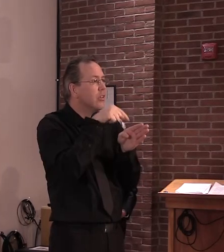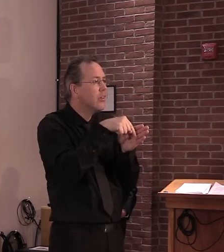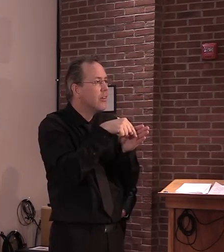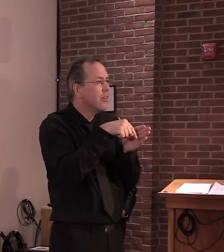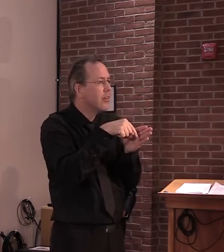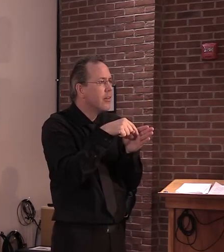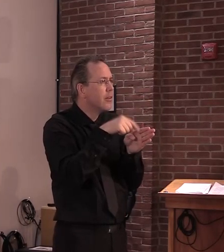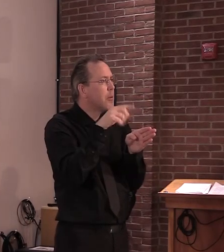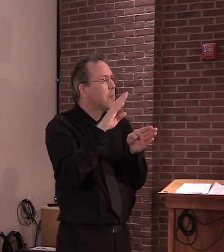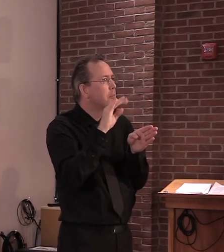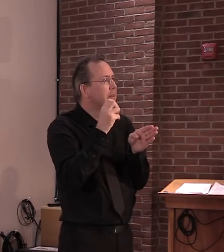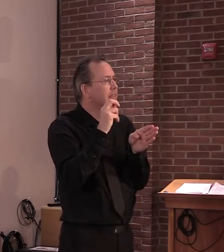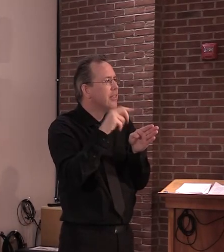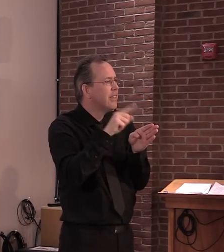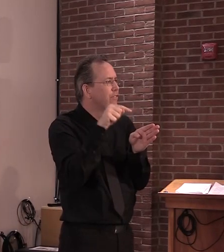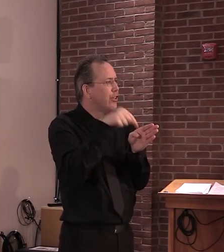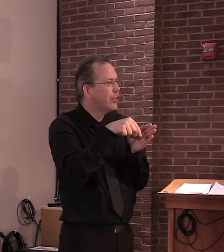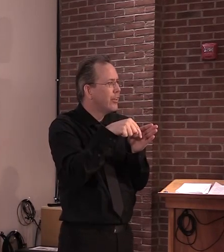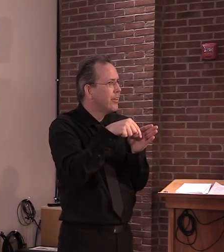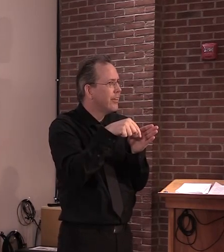technically a Milton mailing address.